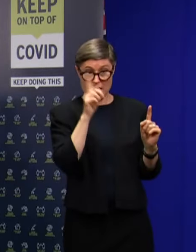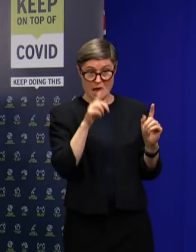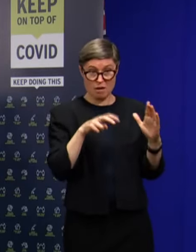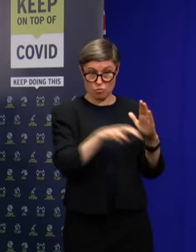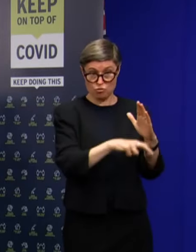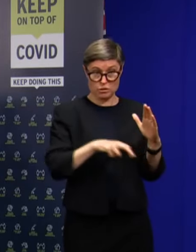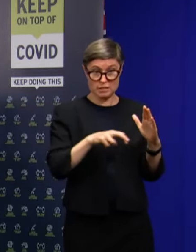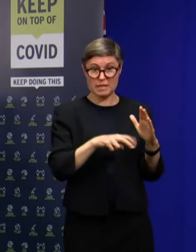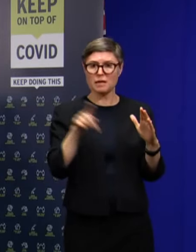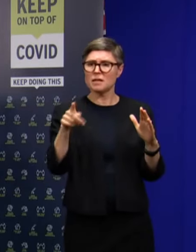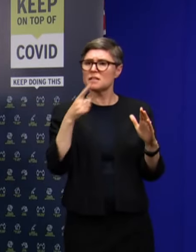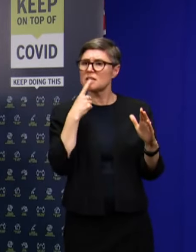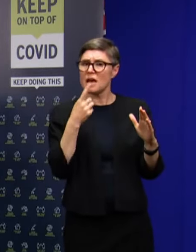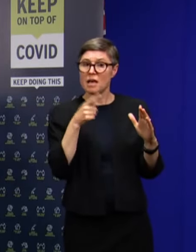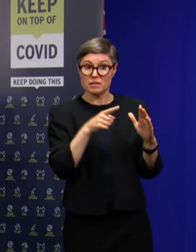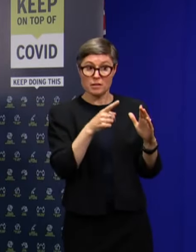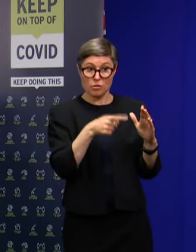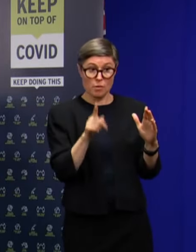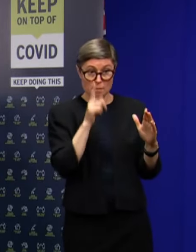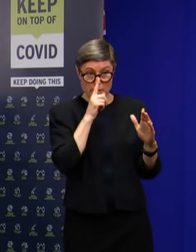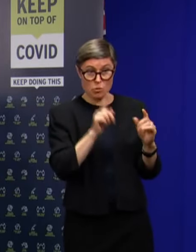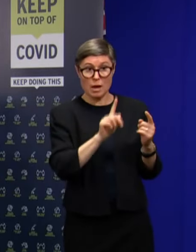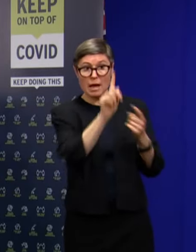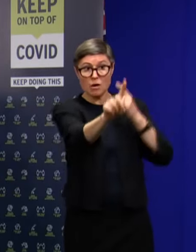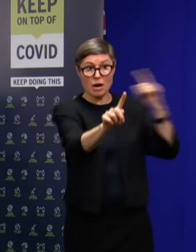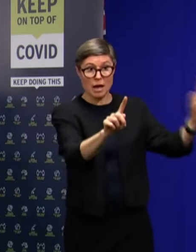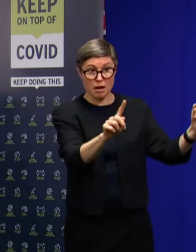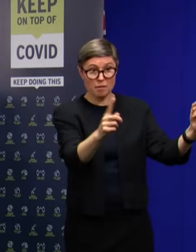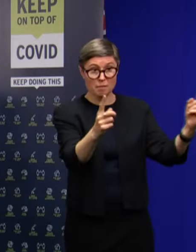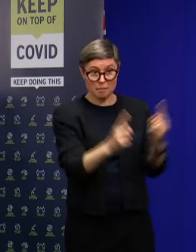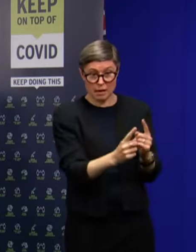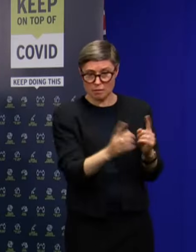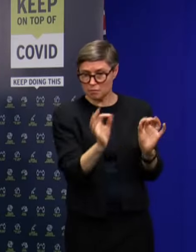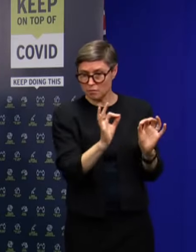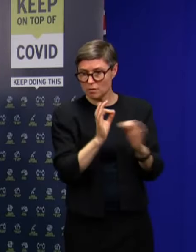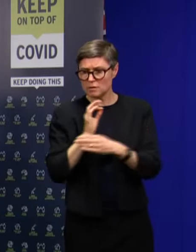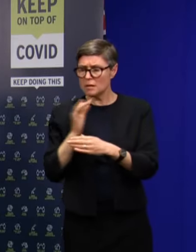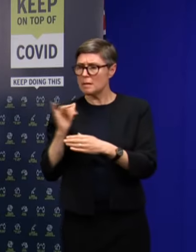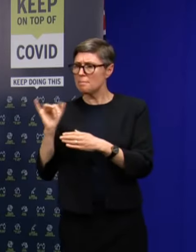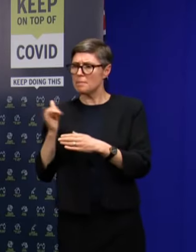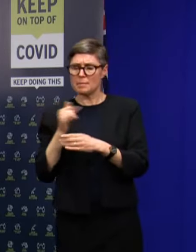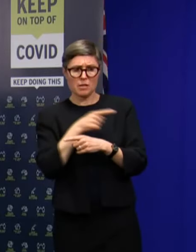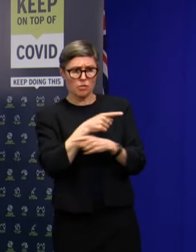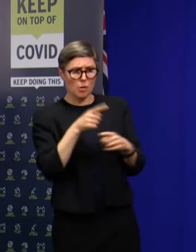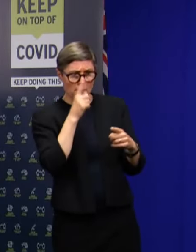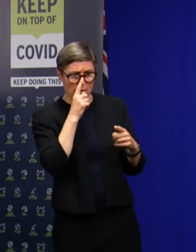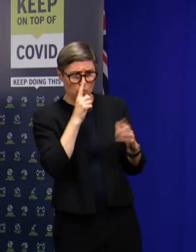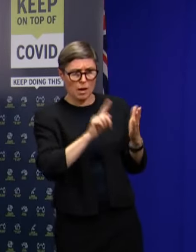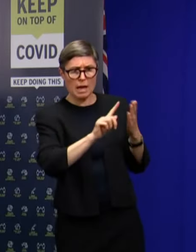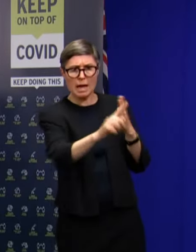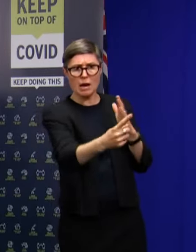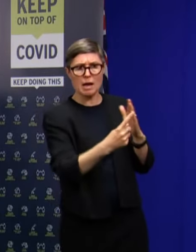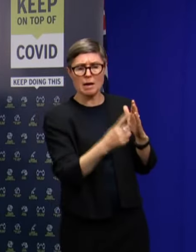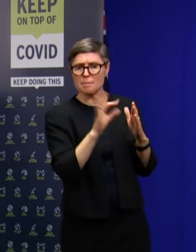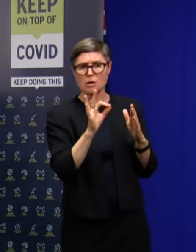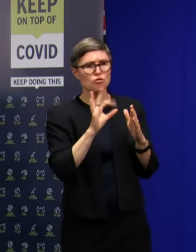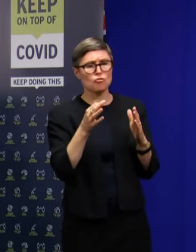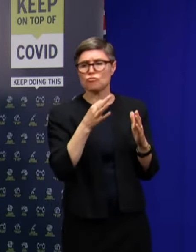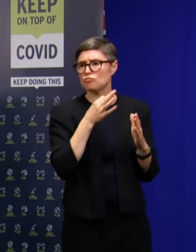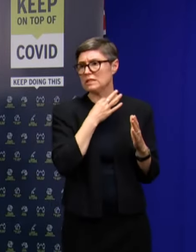contacted? Um, some of them may have briefly gone into the community, but they pose no risk. People take a day or two to be,